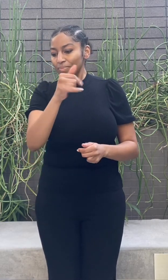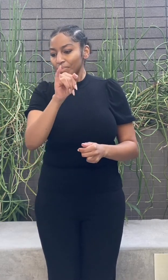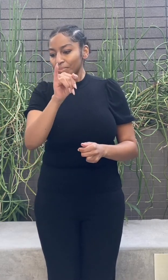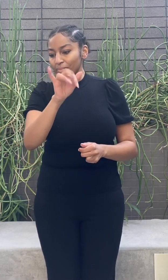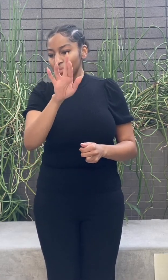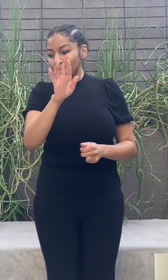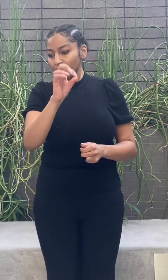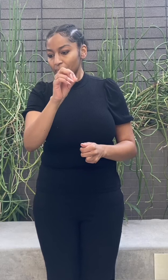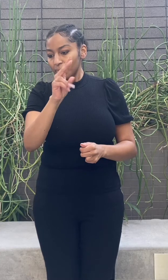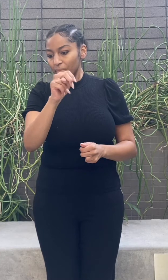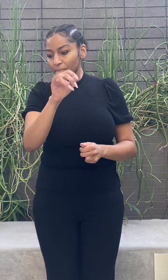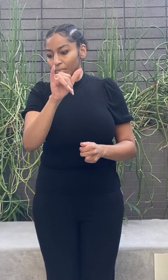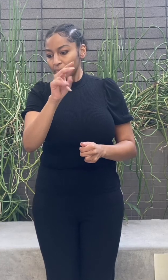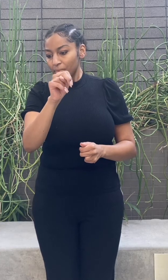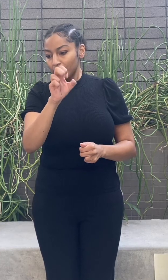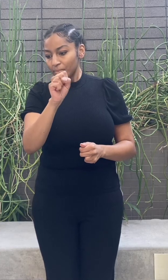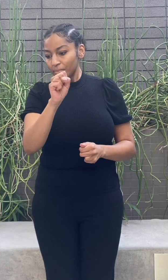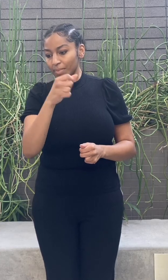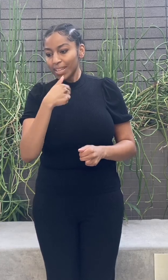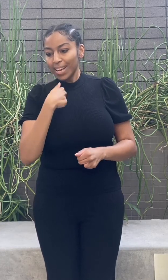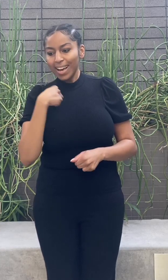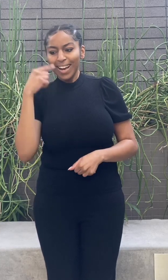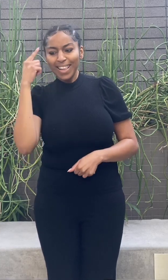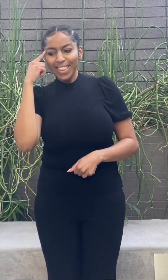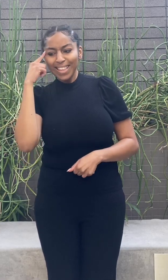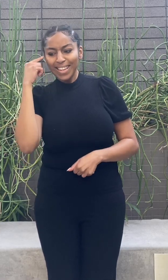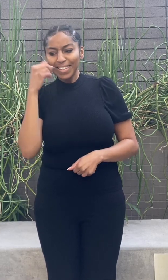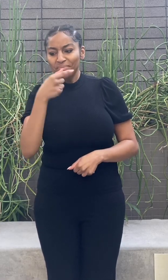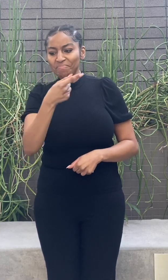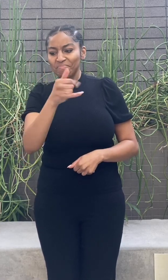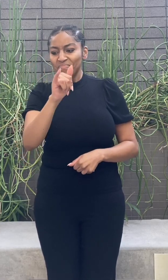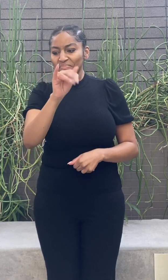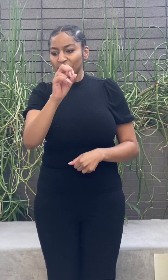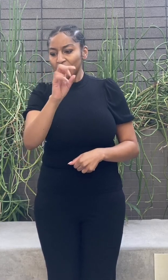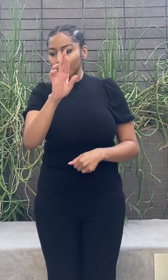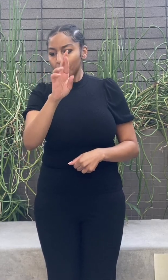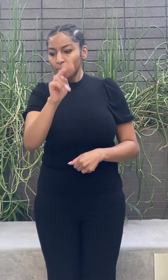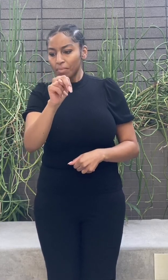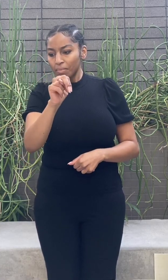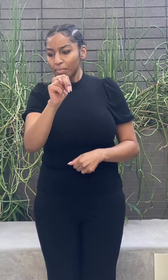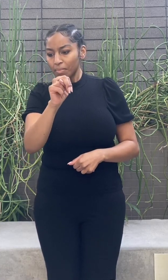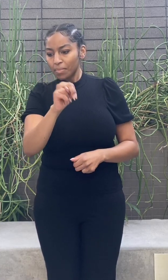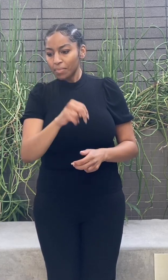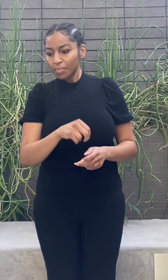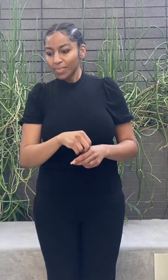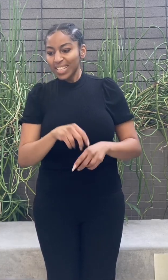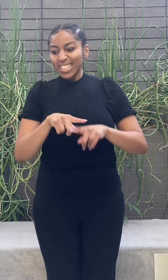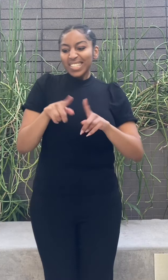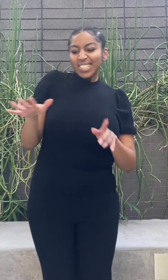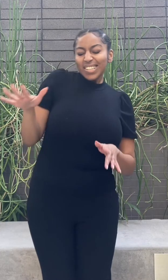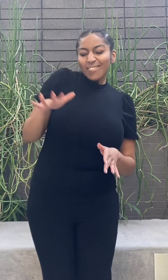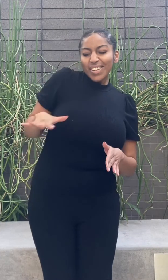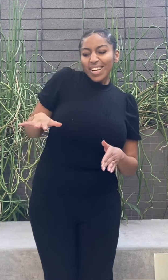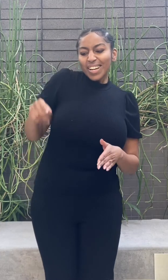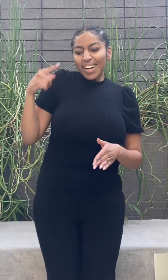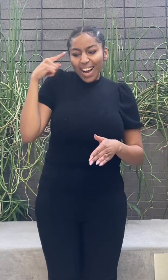speed, pleasure. Formula one and richer, bolder, older reds I